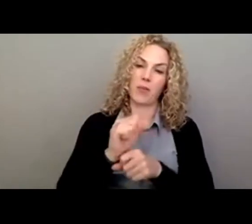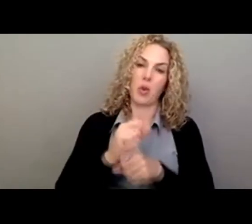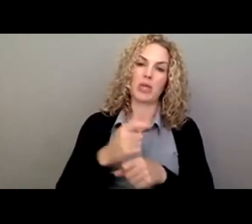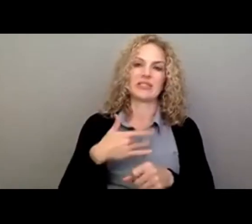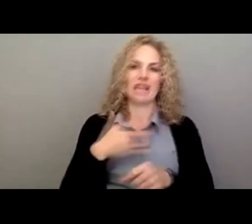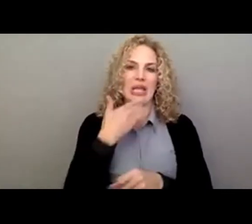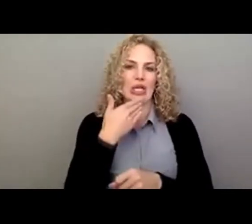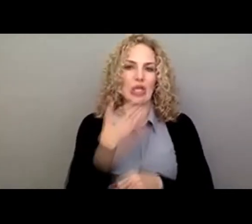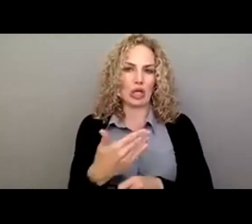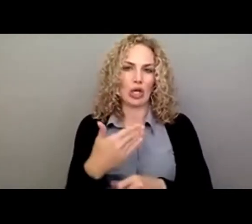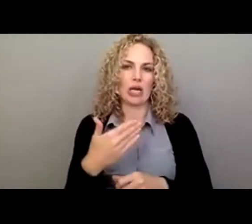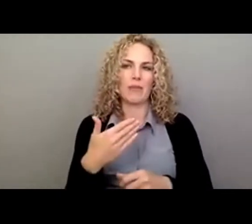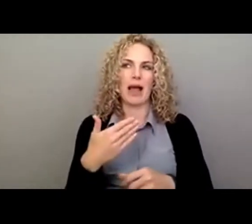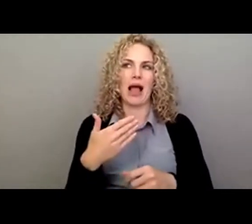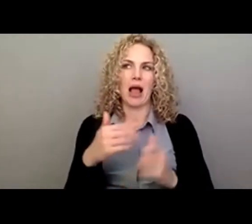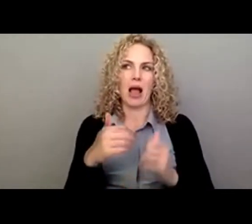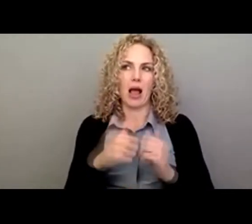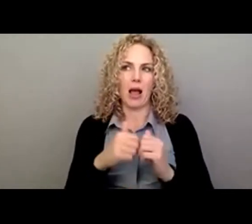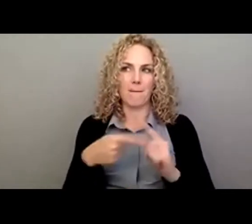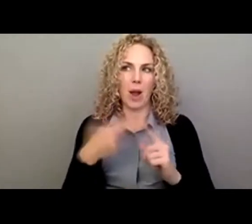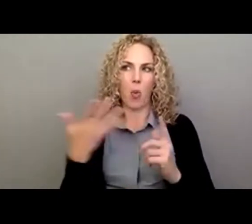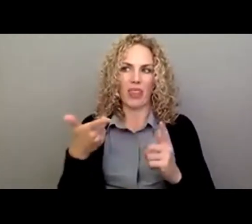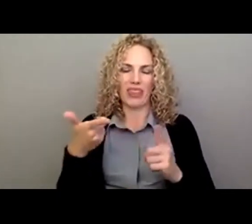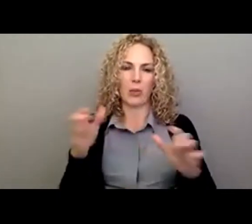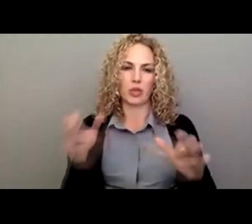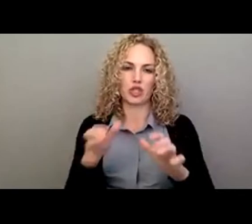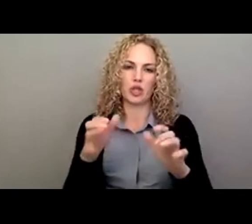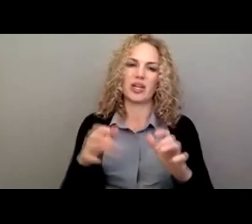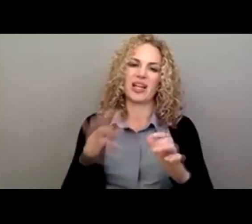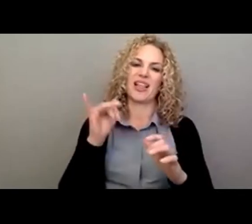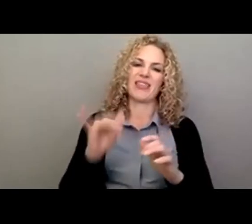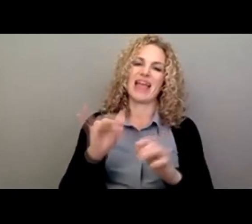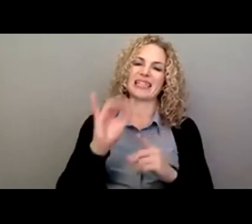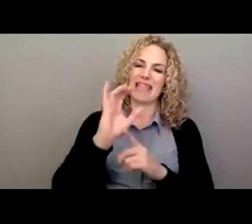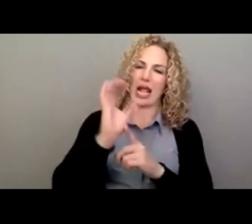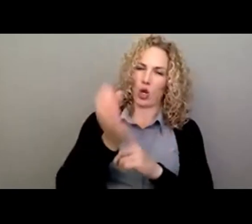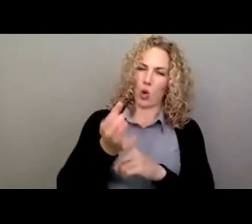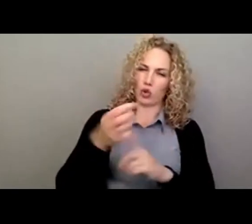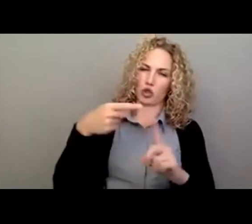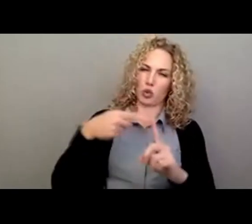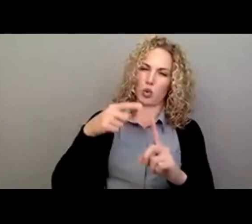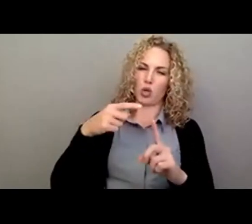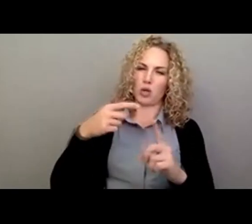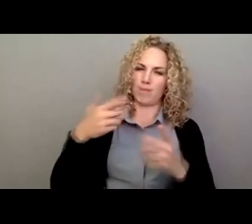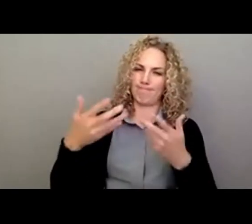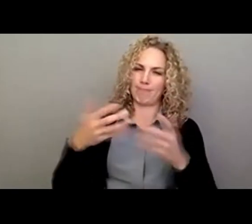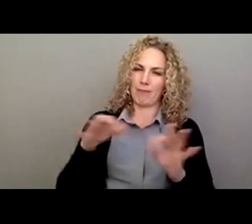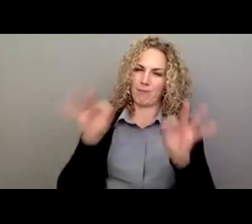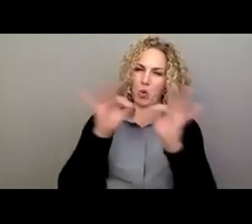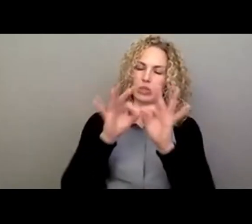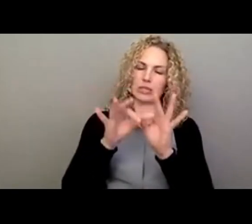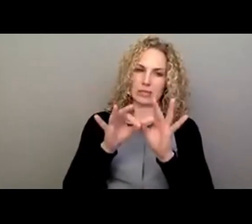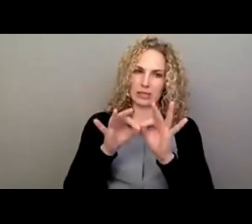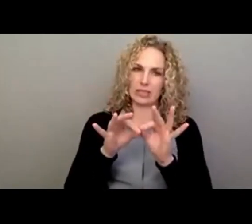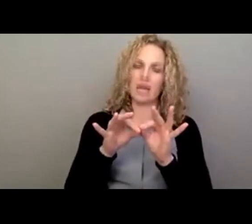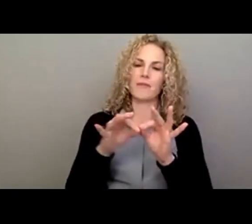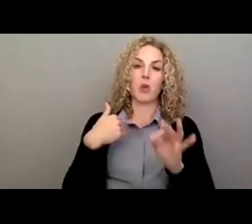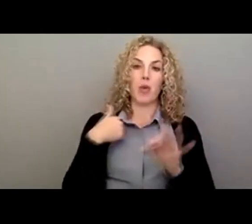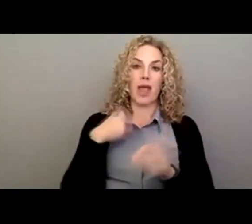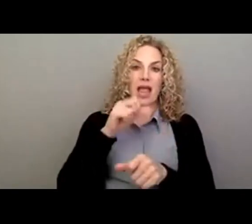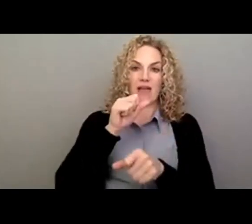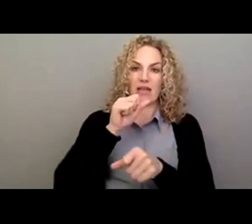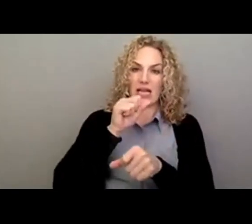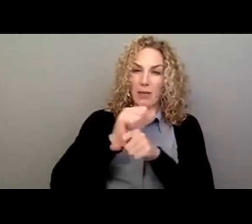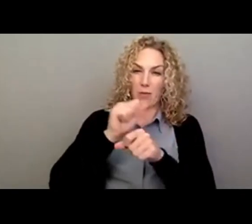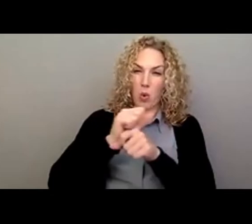about what they were doing, which feeds back into that cultural loop. We also said, okay, we've got employers out